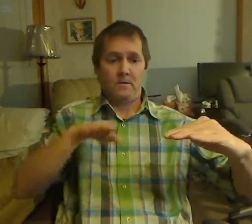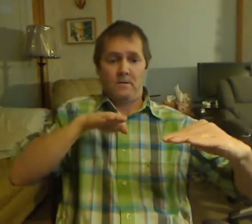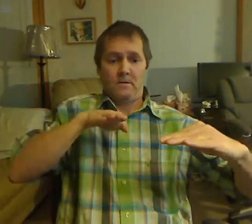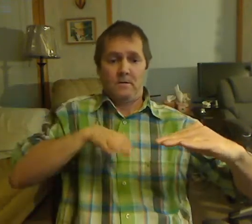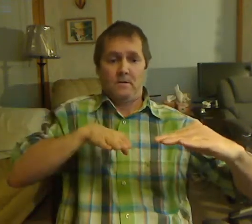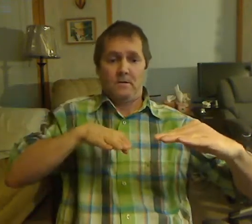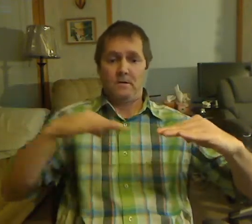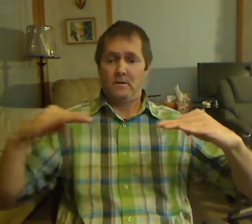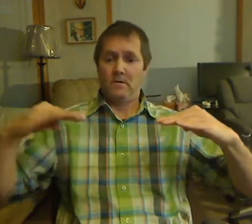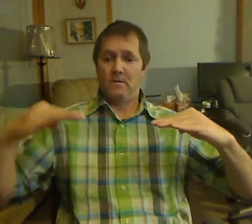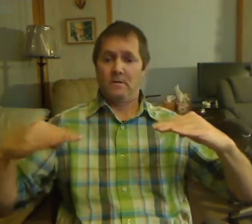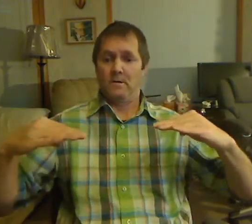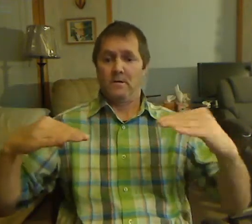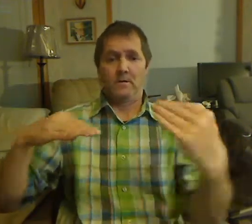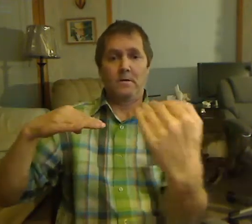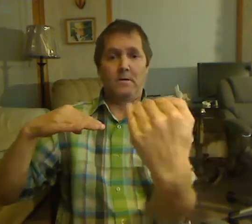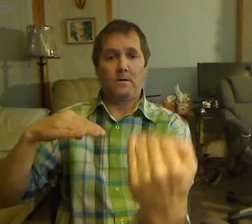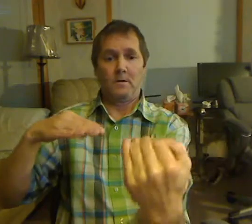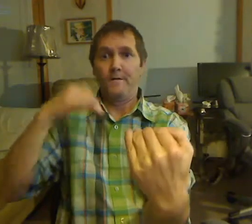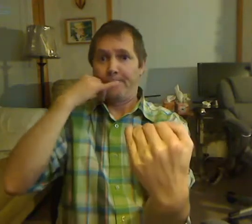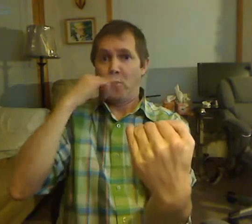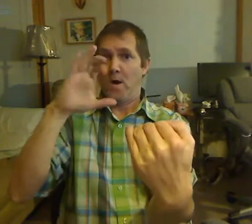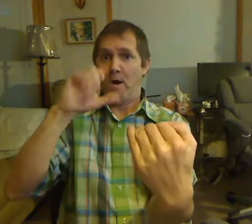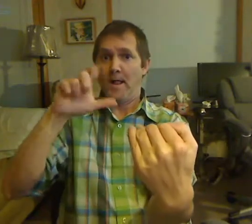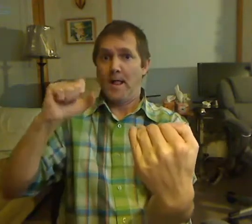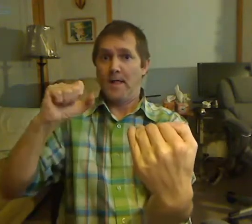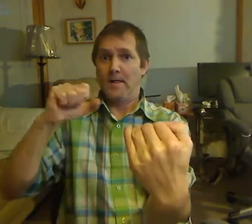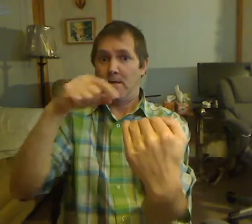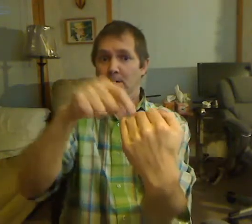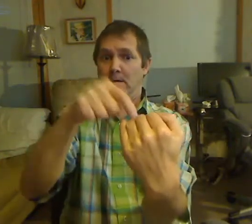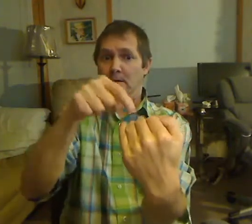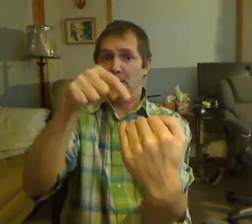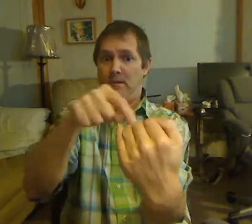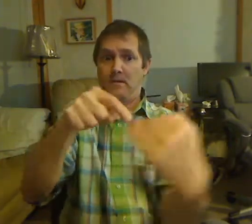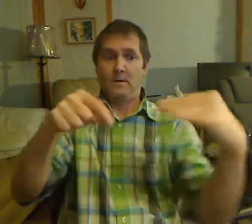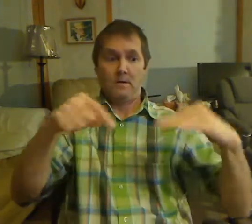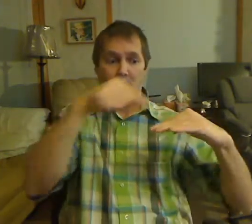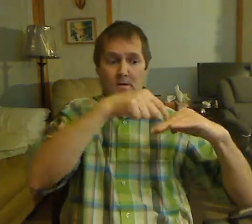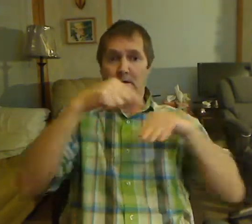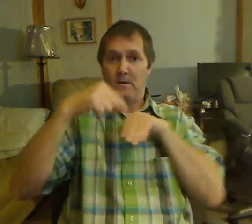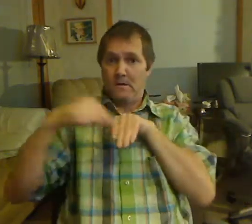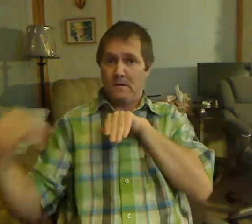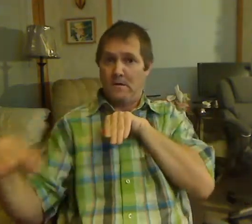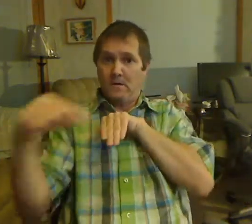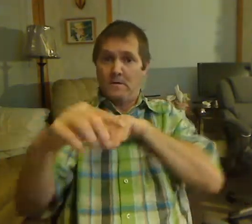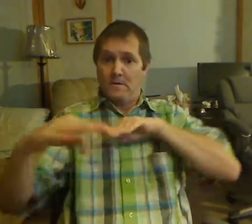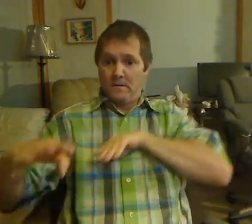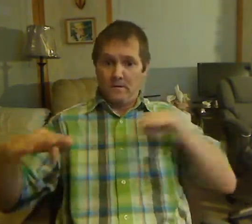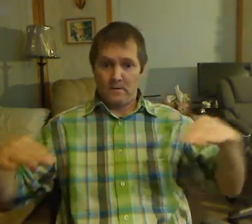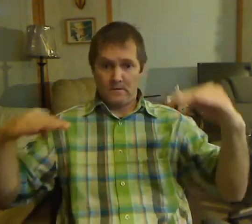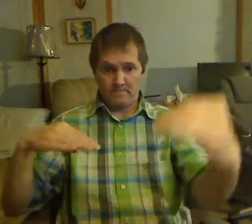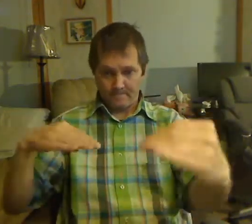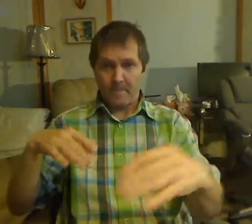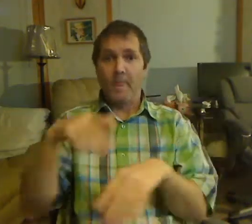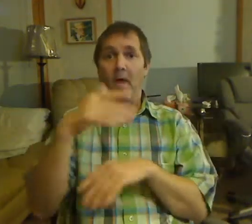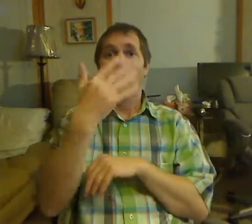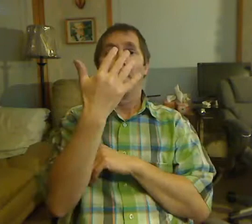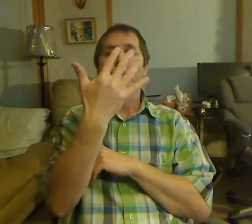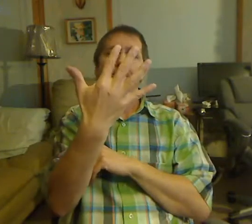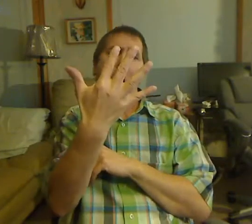Beef, gas, wouldn't add. Eight weeks of husband-hunting men, there'd been a lot of shopping around, and at this point there was definitely some